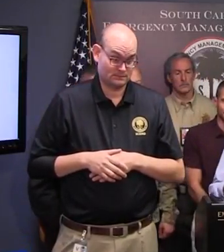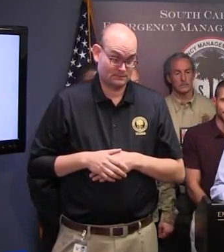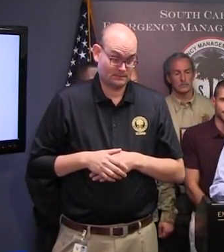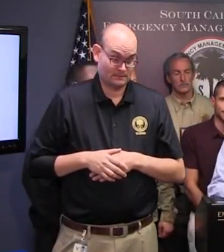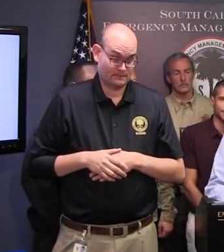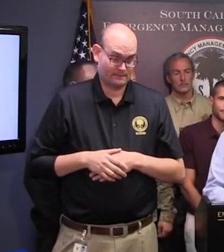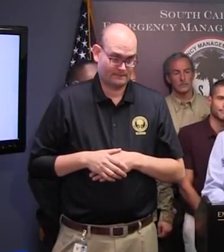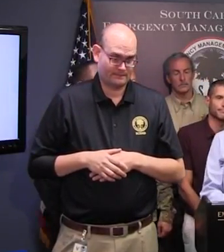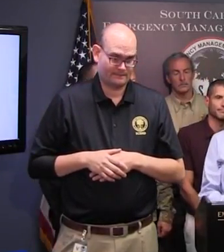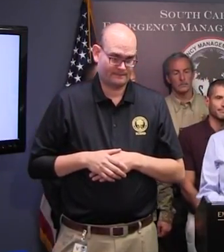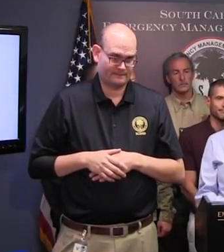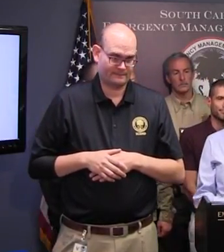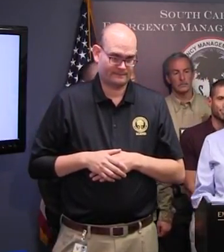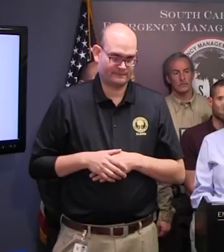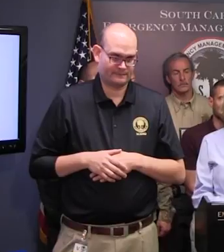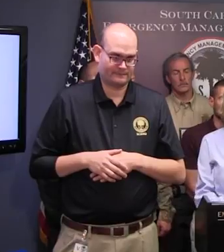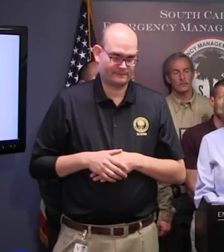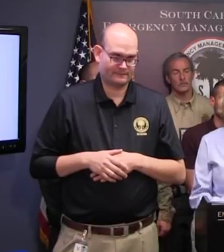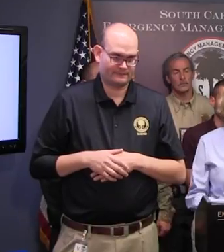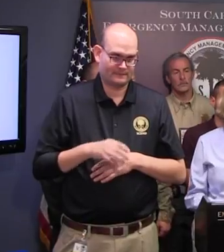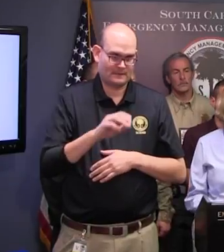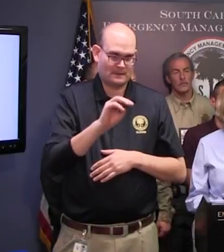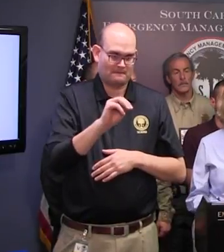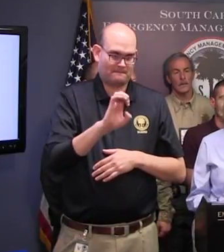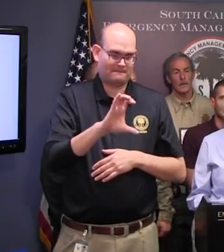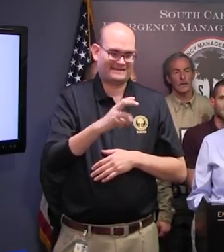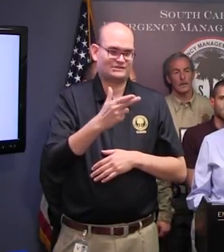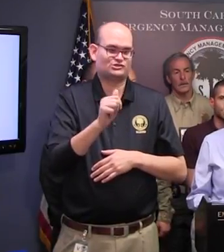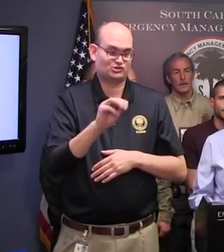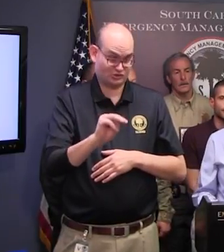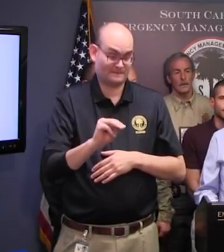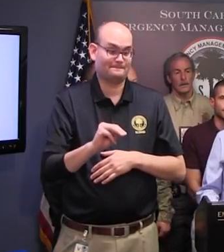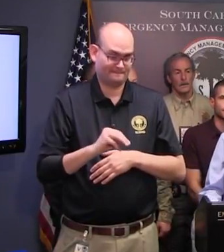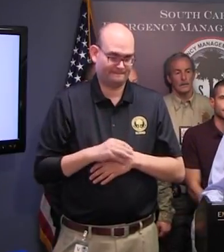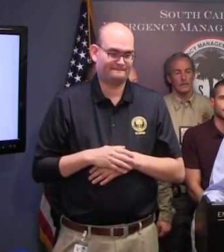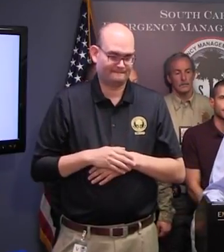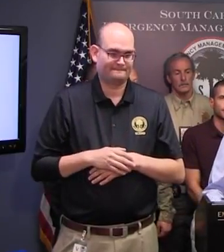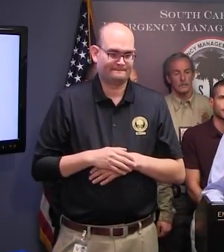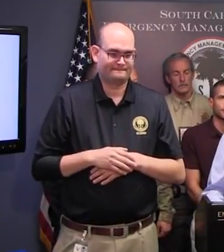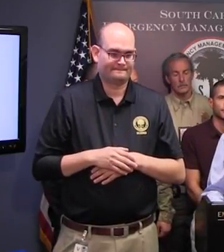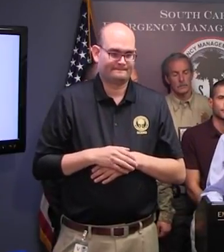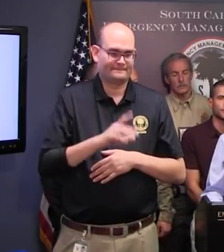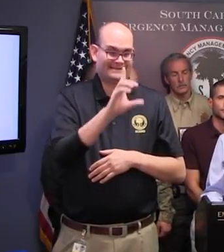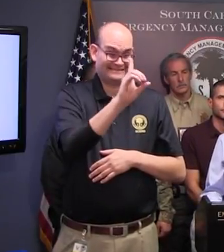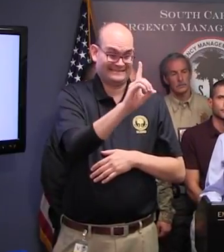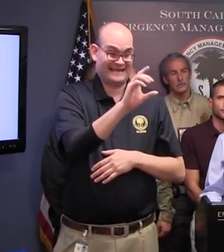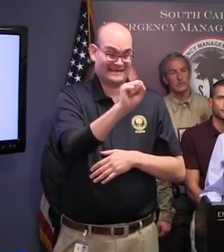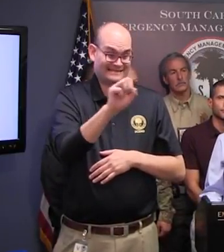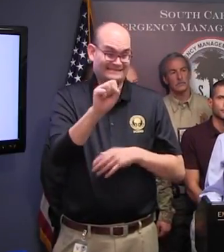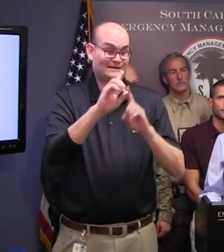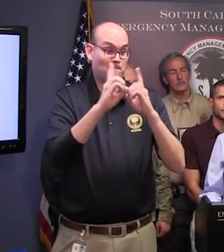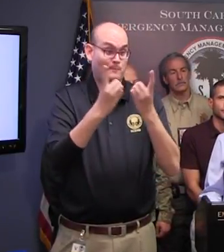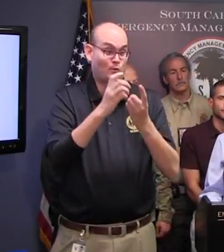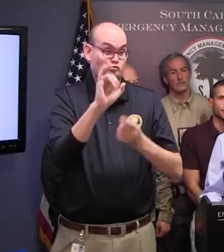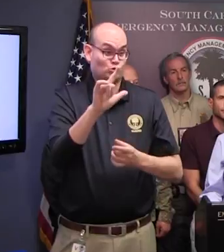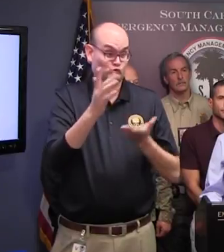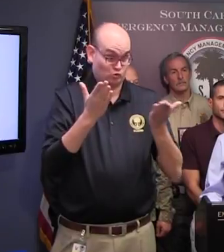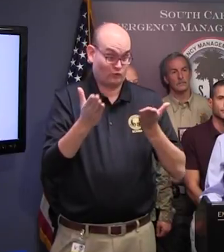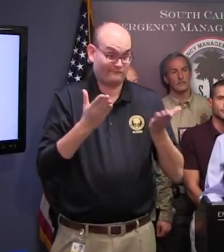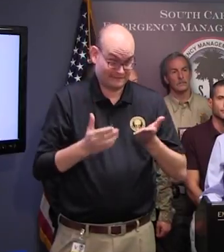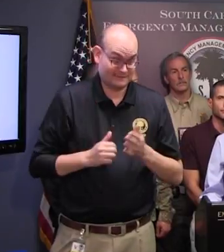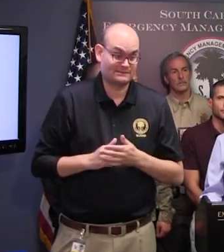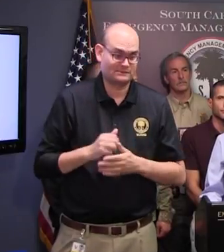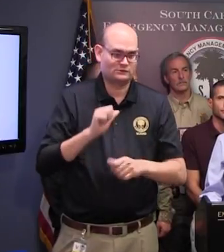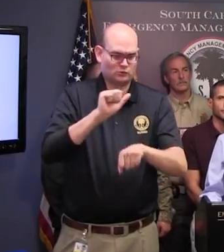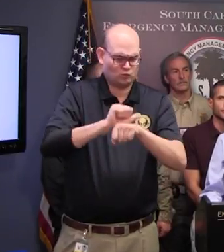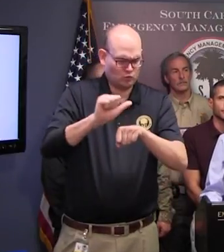Good afternoon. Good afternoon. DSS has been working overtime around the clock to support the shelter operations in the